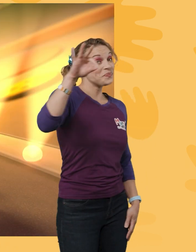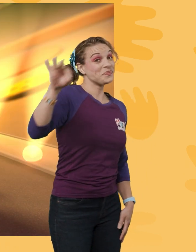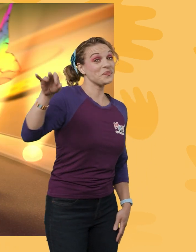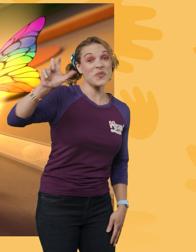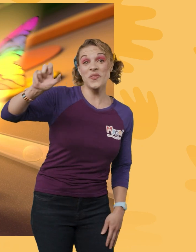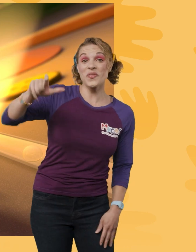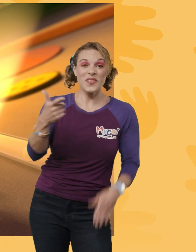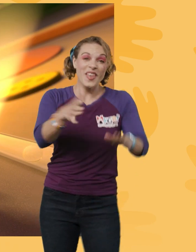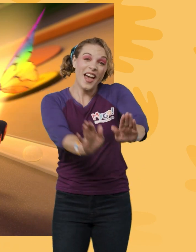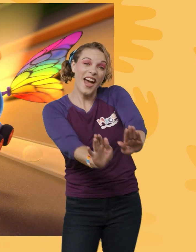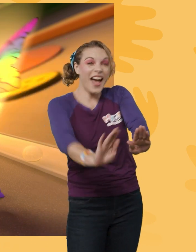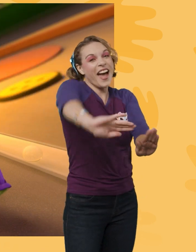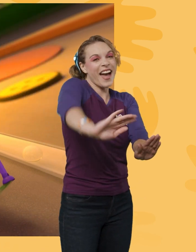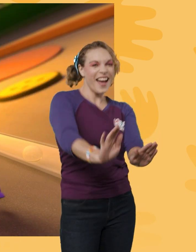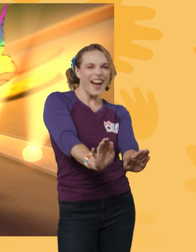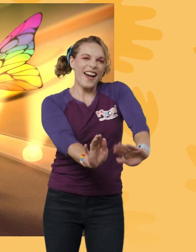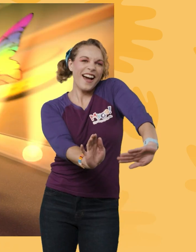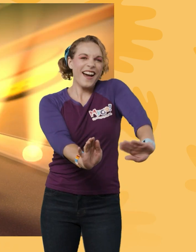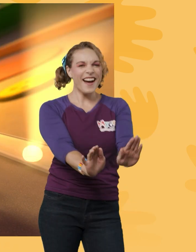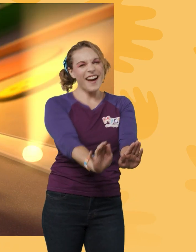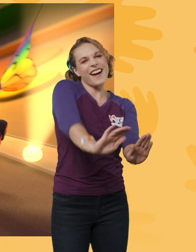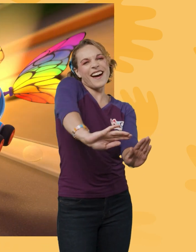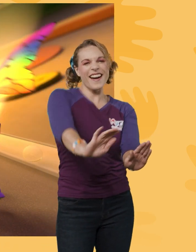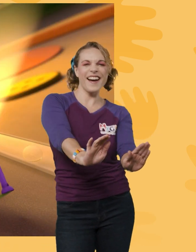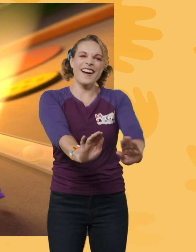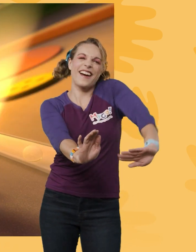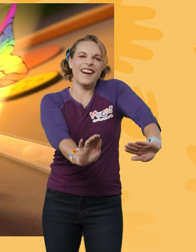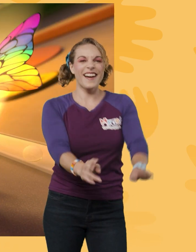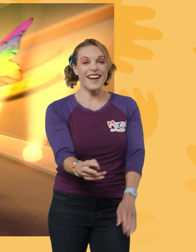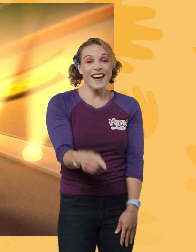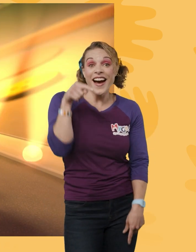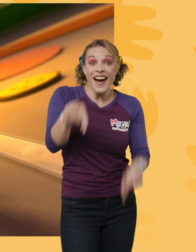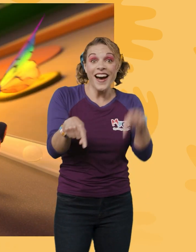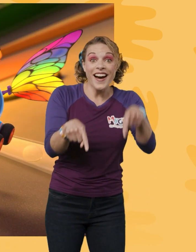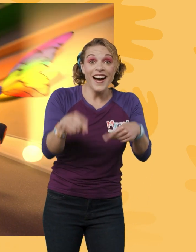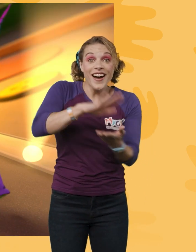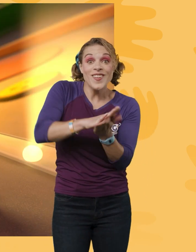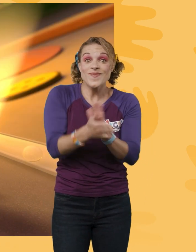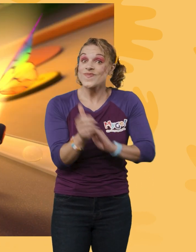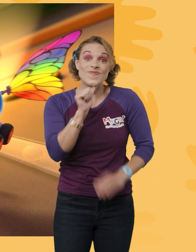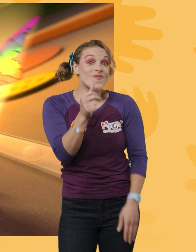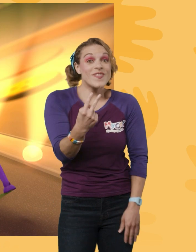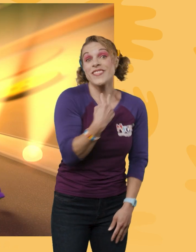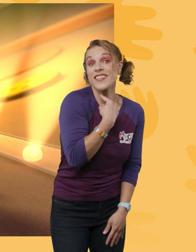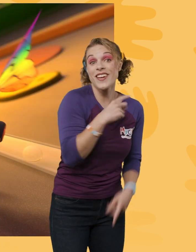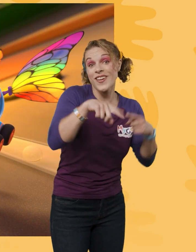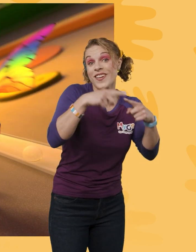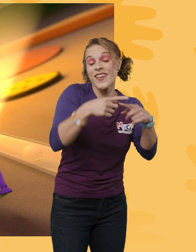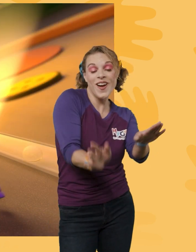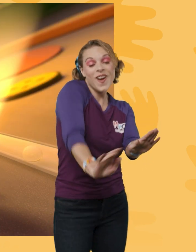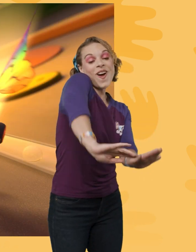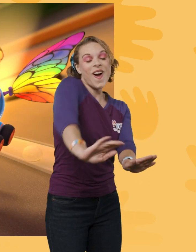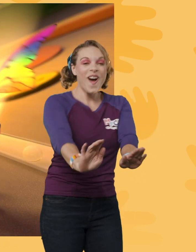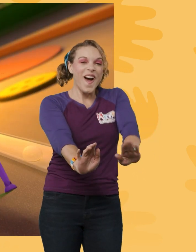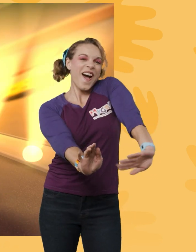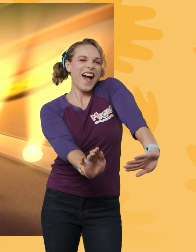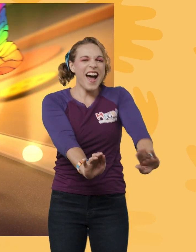Do the fly leg twist. Do the fly leg twist. Get your feet unstuck when you go like this.